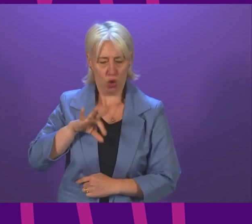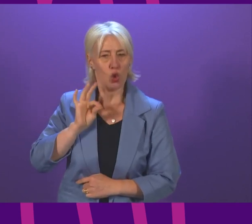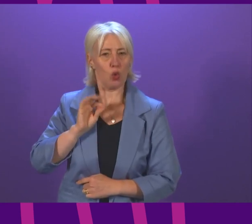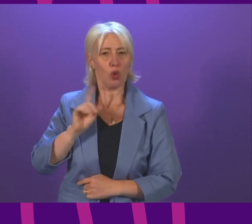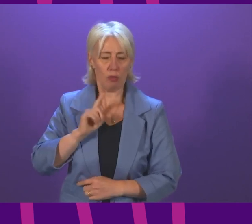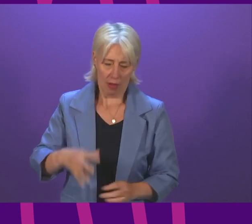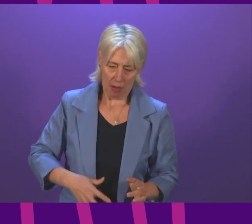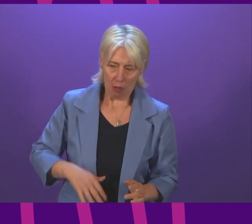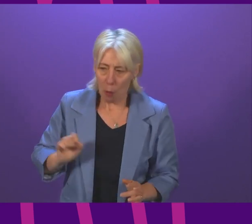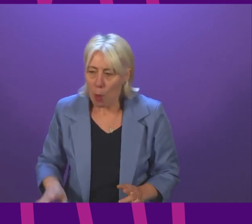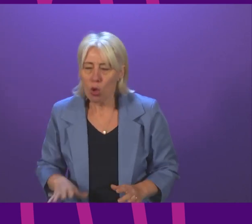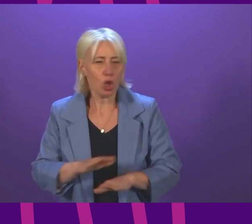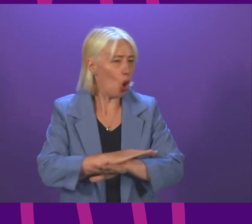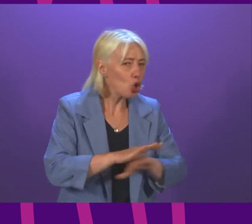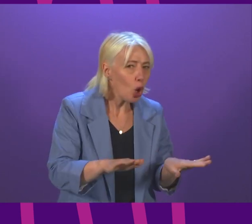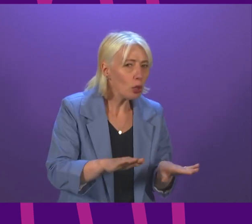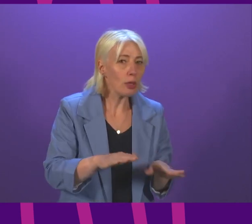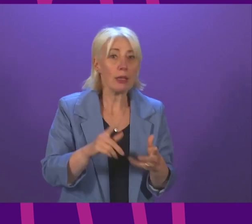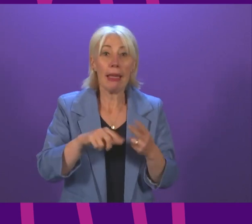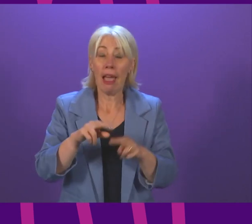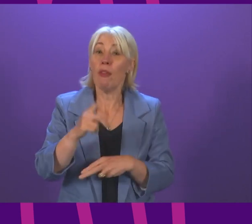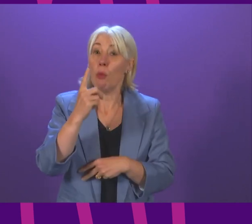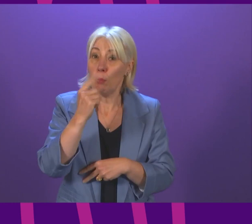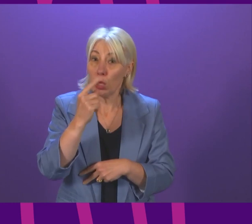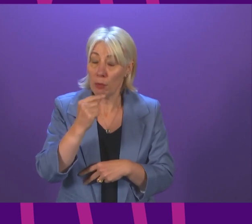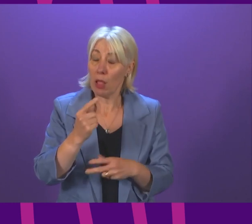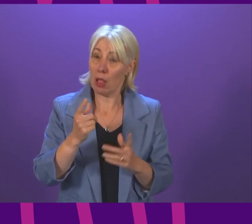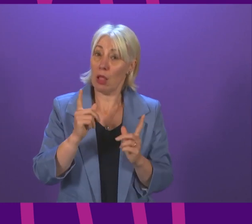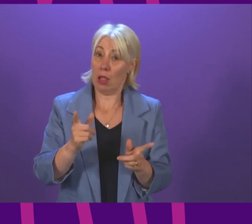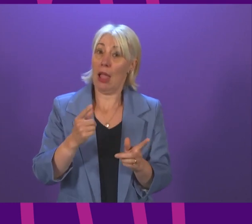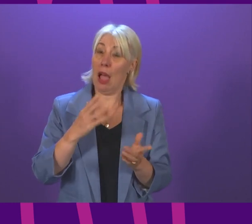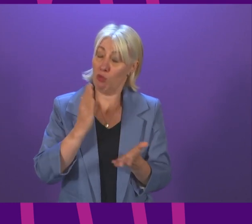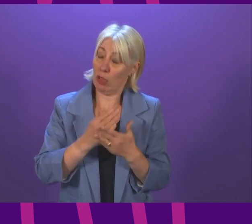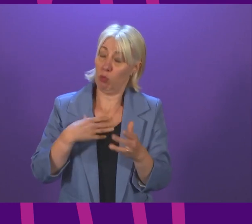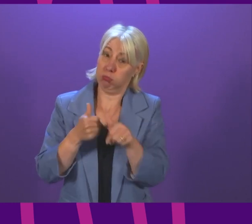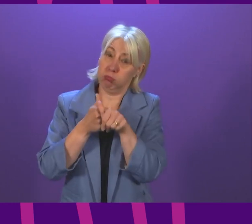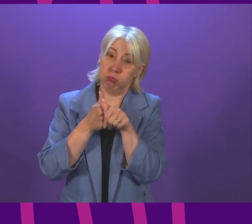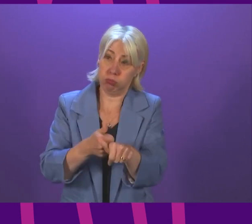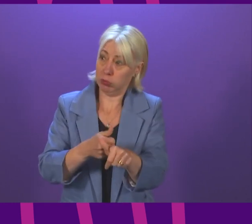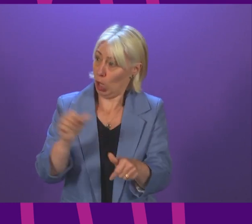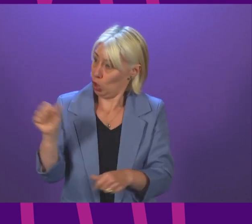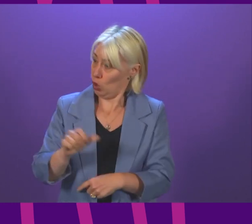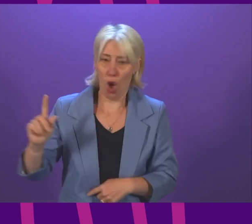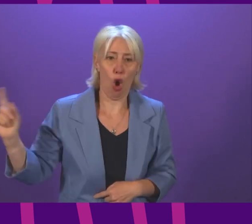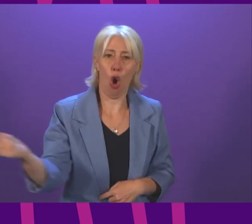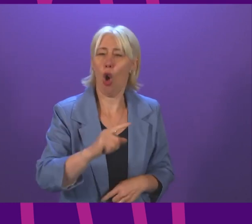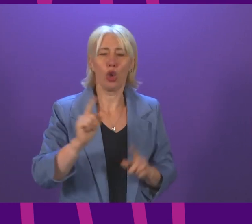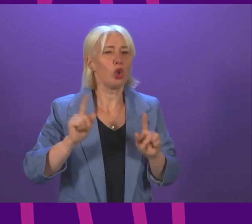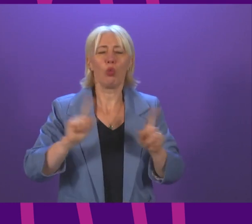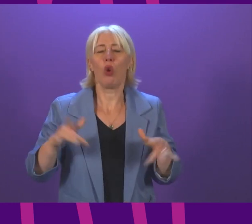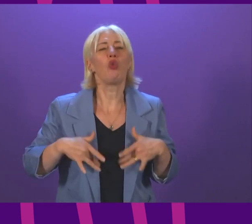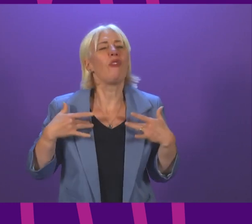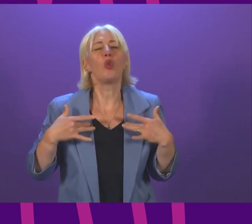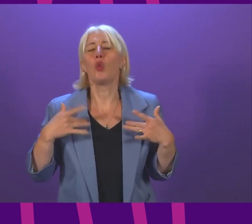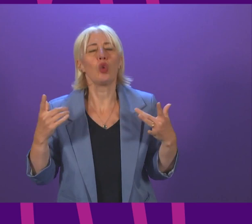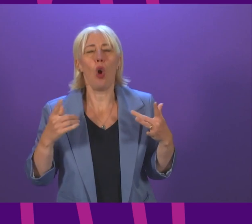of abortion and if it's possible I'm an even stronger advocate as I think everybody should be regardless of different views on abortion